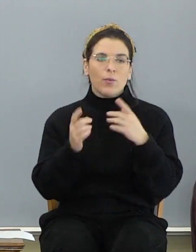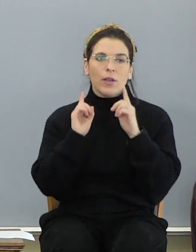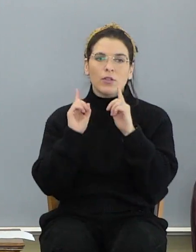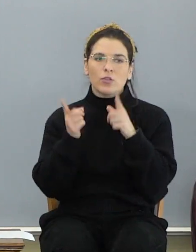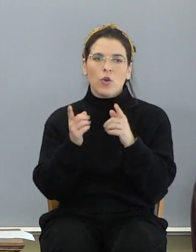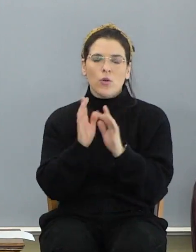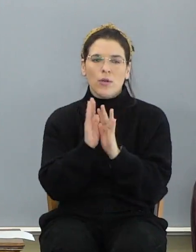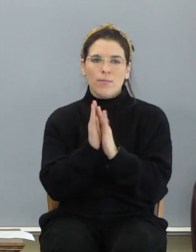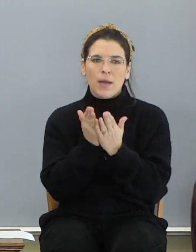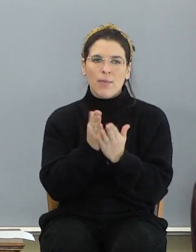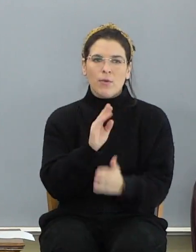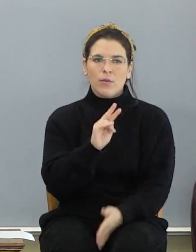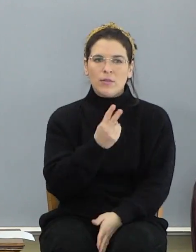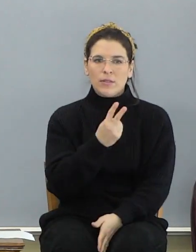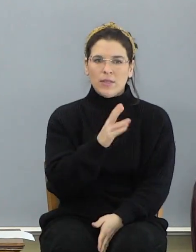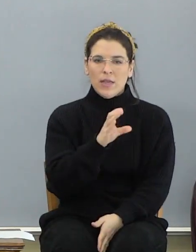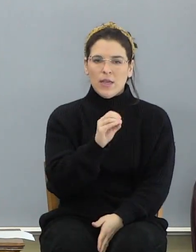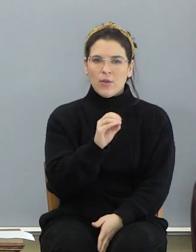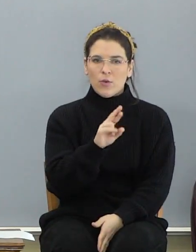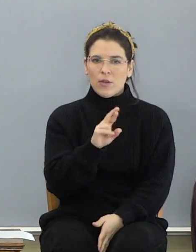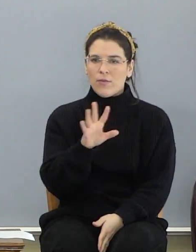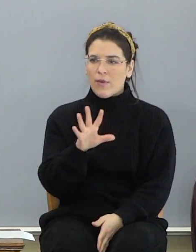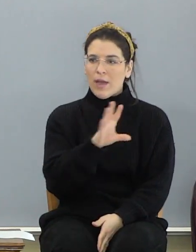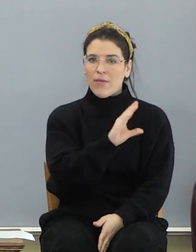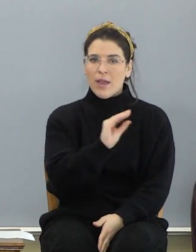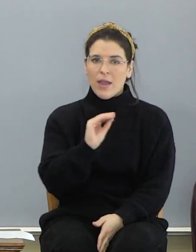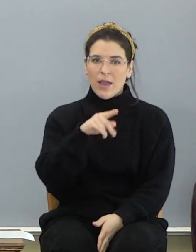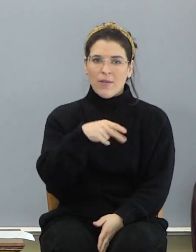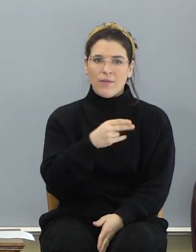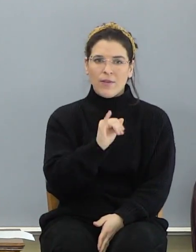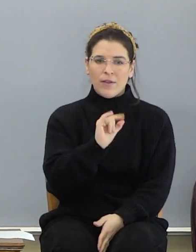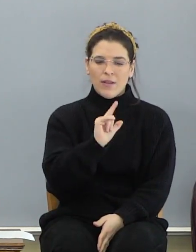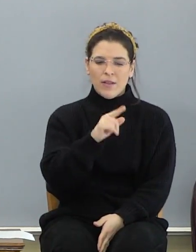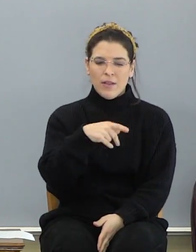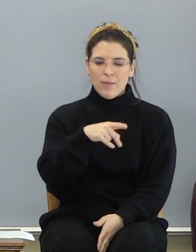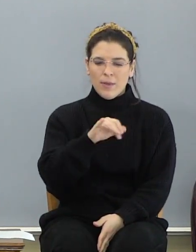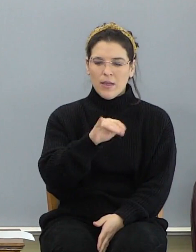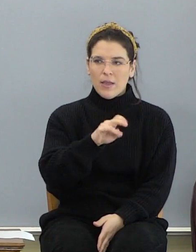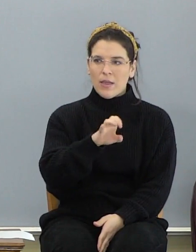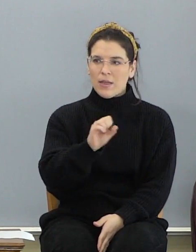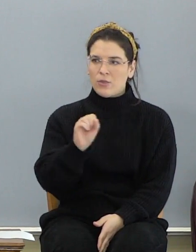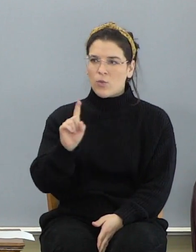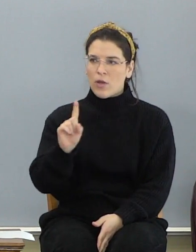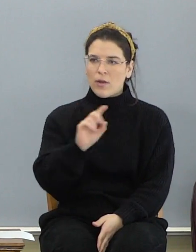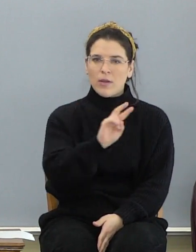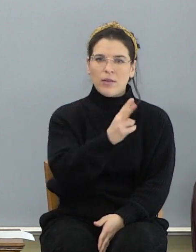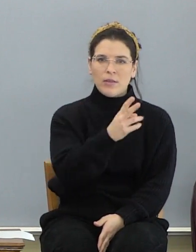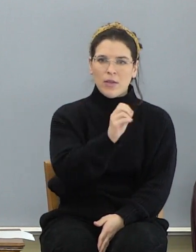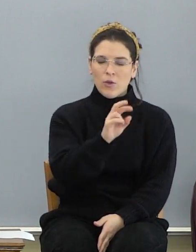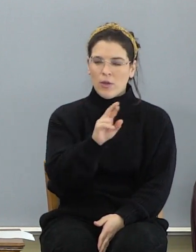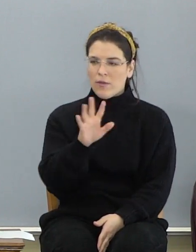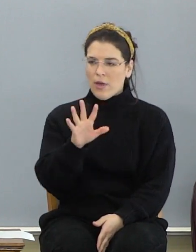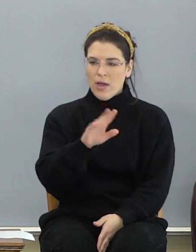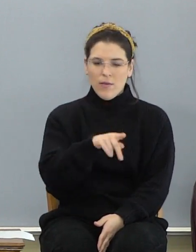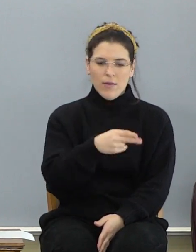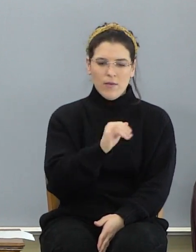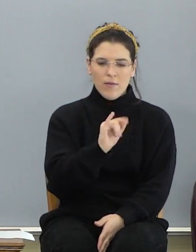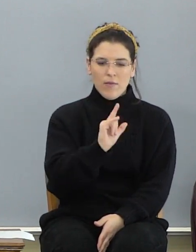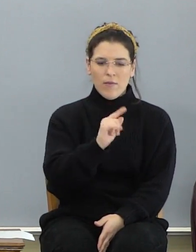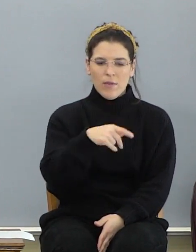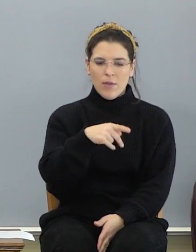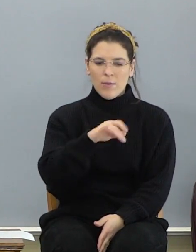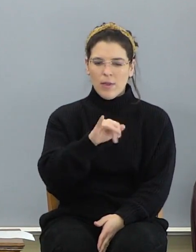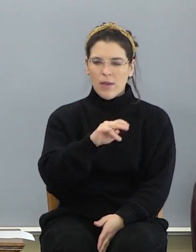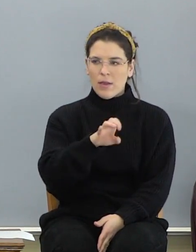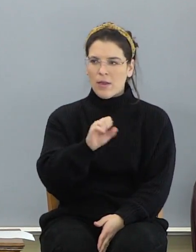Thank you, Brian. going turn with you to 2 Corinthians chapter 5 in one hand of Philippians chapter number 1. 2 Corinthians chapter 5 and Philippians chapter number